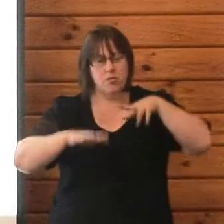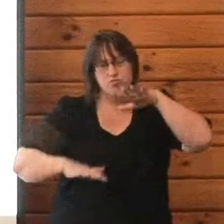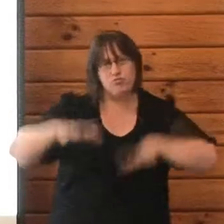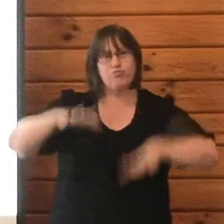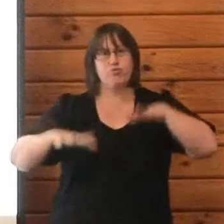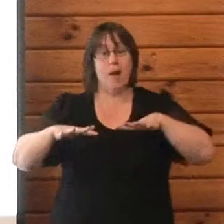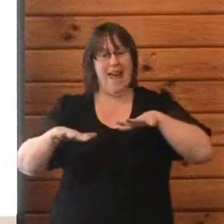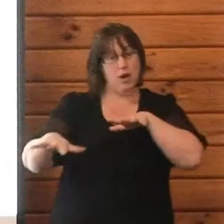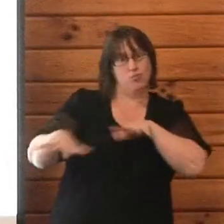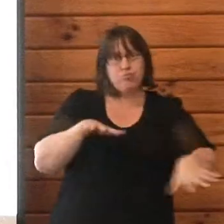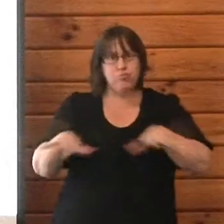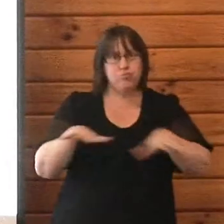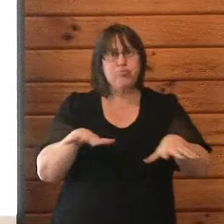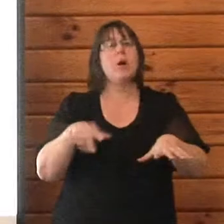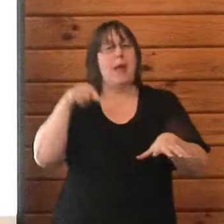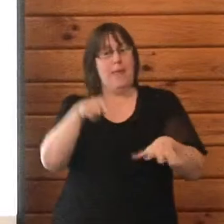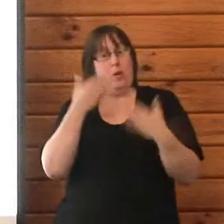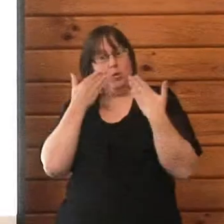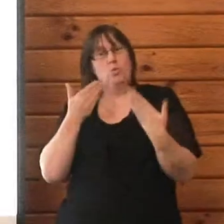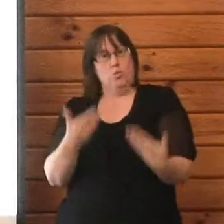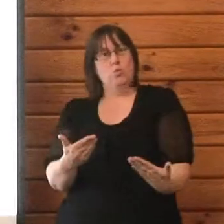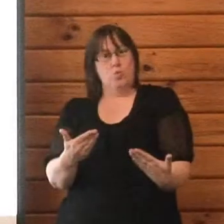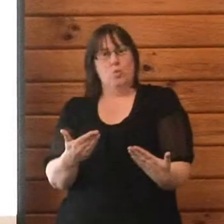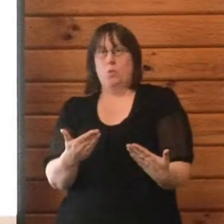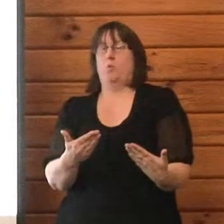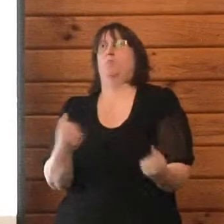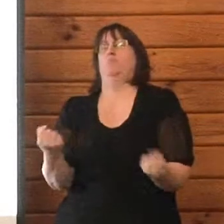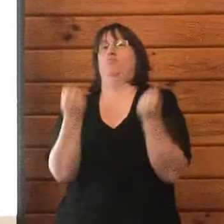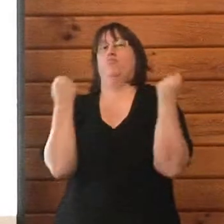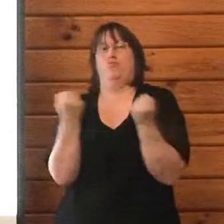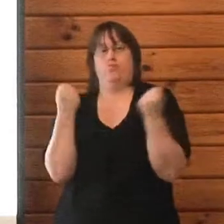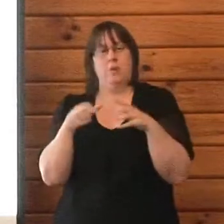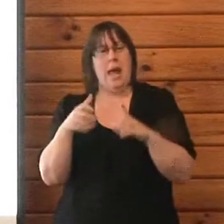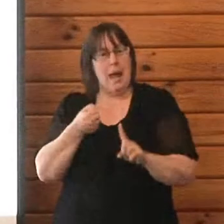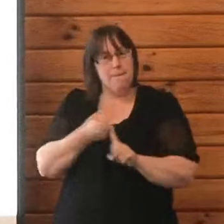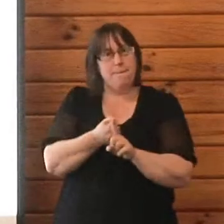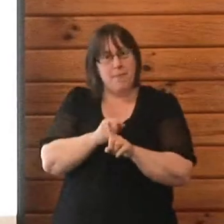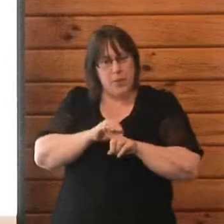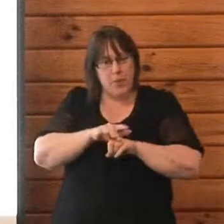the earthquakes that had such profound impacts on our infrastructure and the environment.